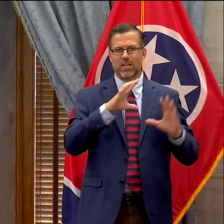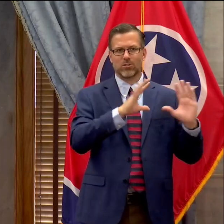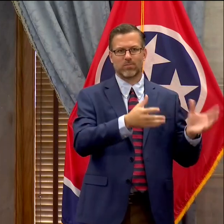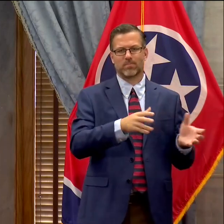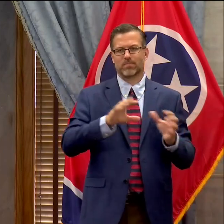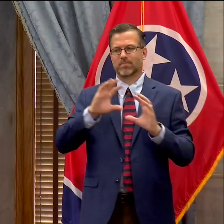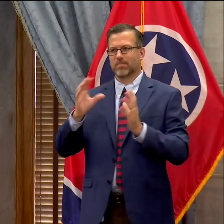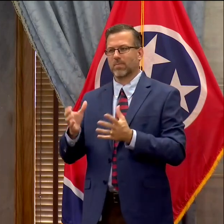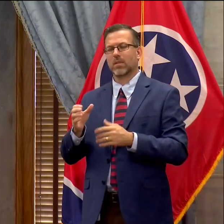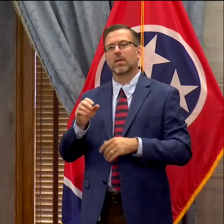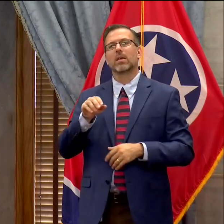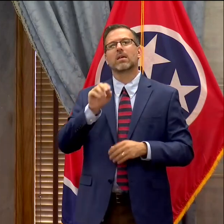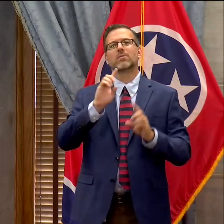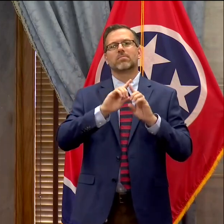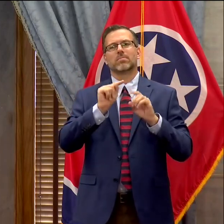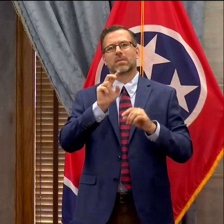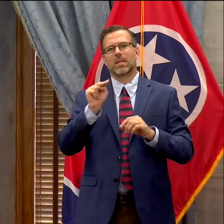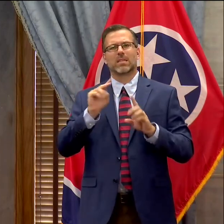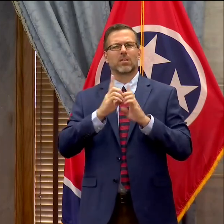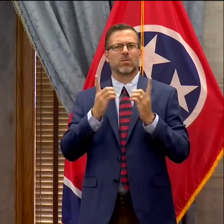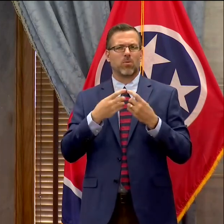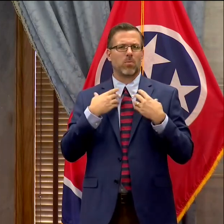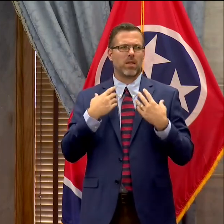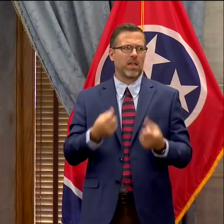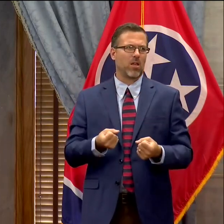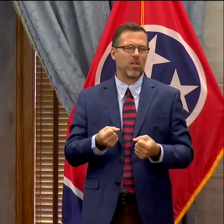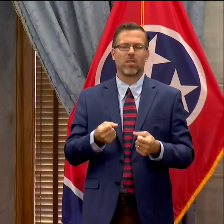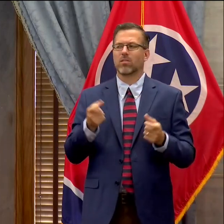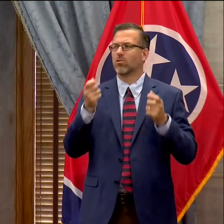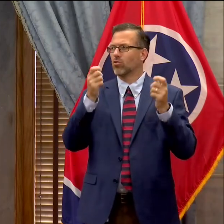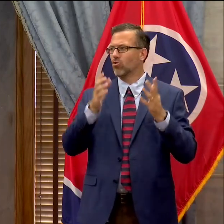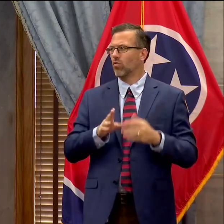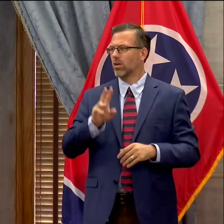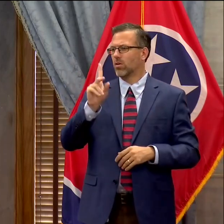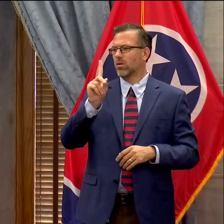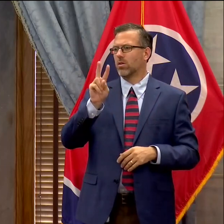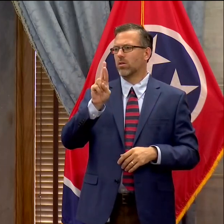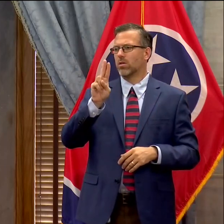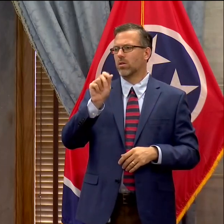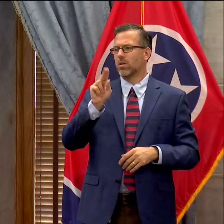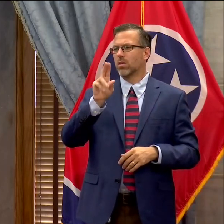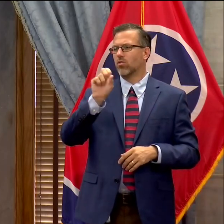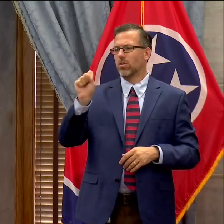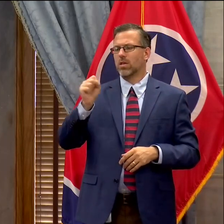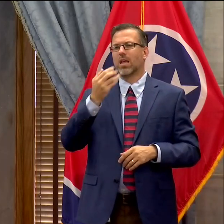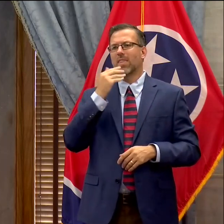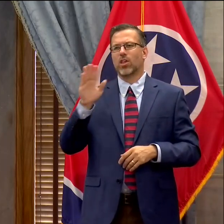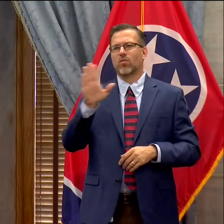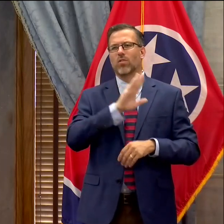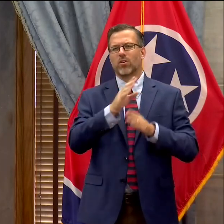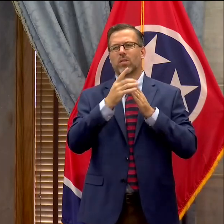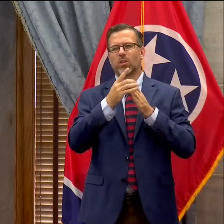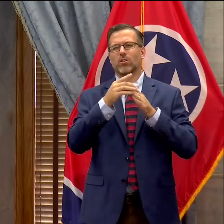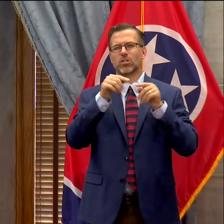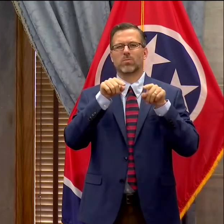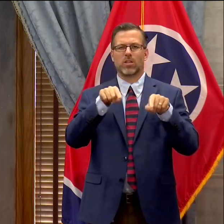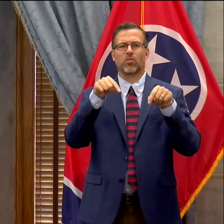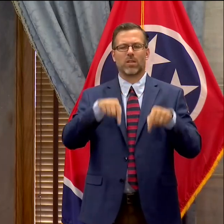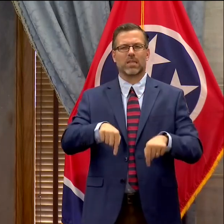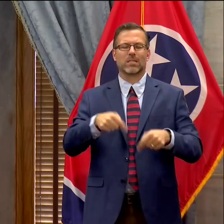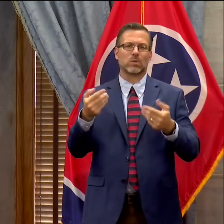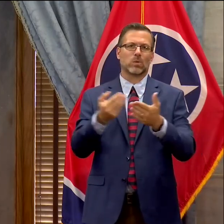Crouse, and the Tennessee Department of Health for their continued support and leadership during this unprecedented time. Thank you.